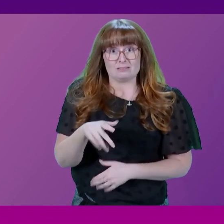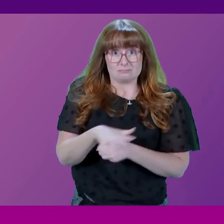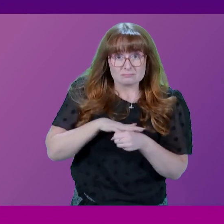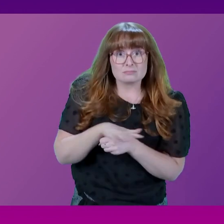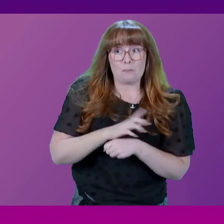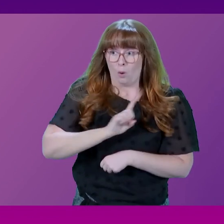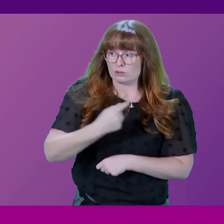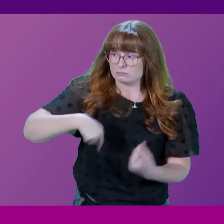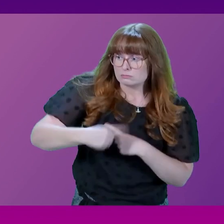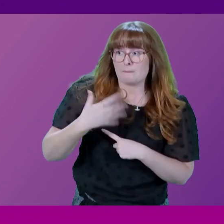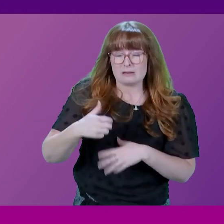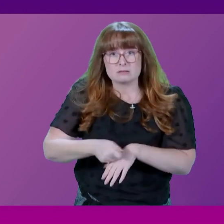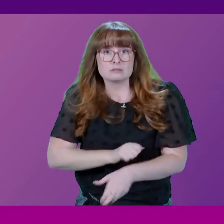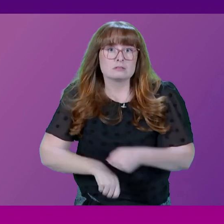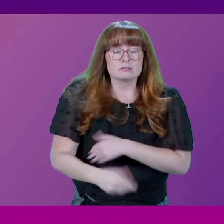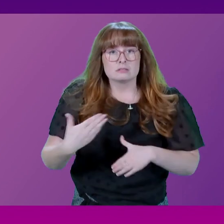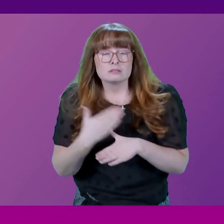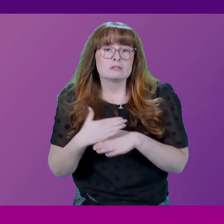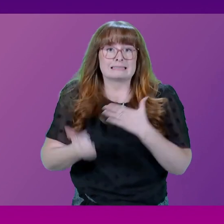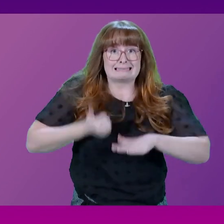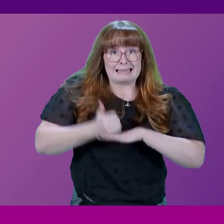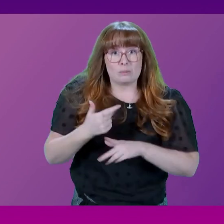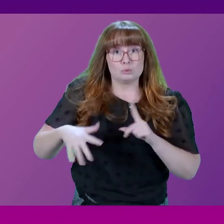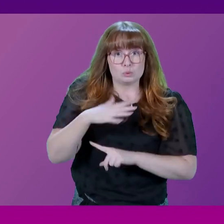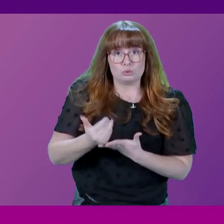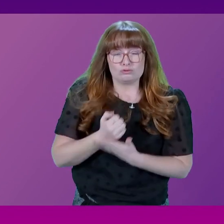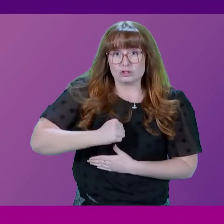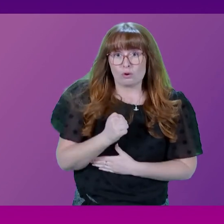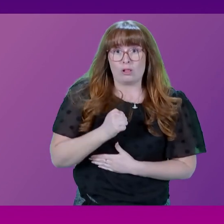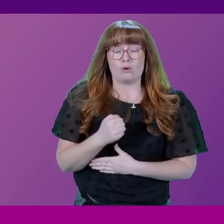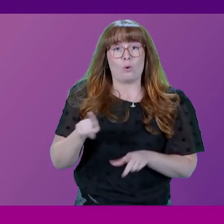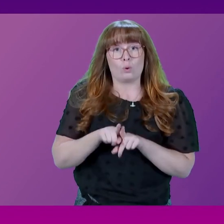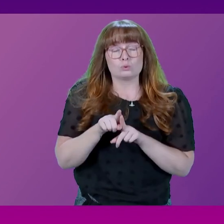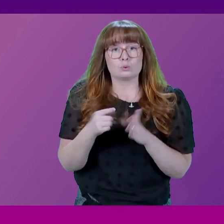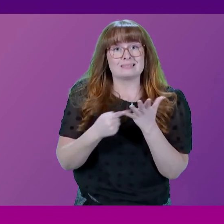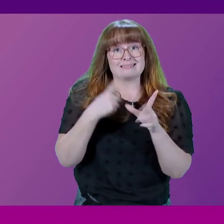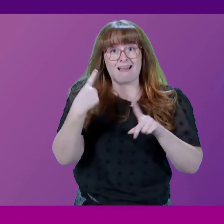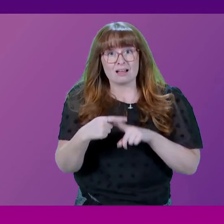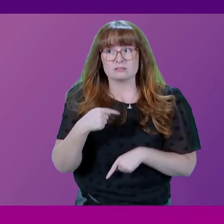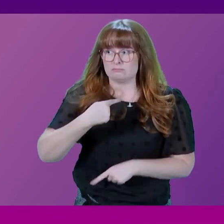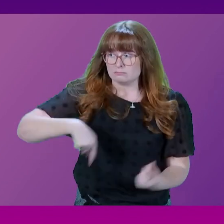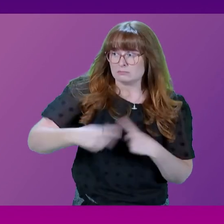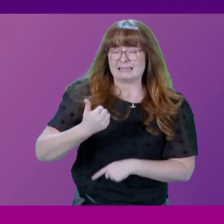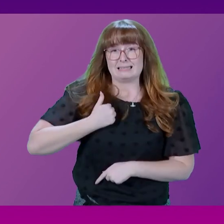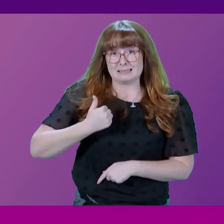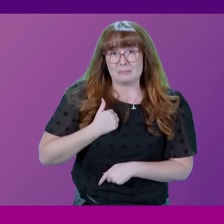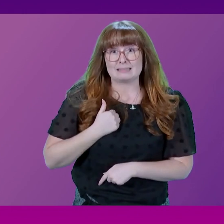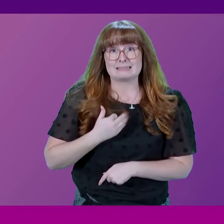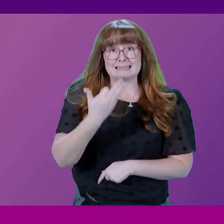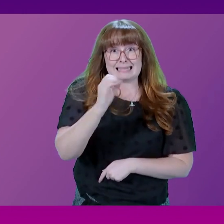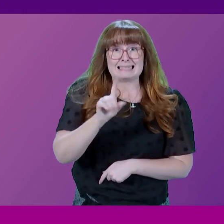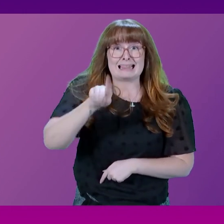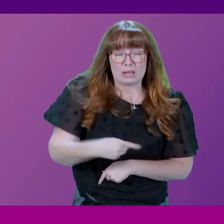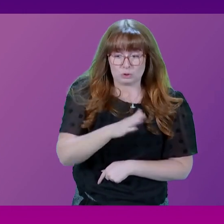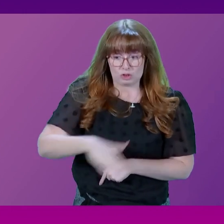because of the actions that we have taken in relation to Social Security and indeed progressive taxation there's estimated that 90,000